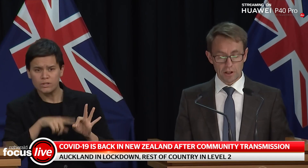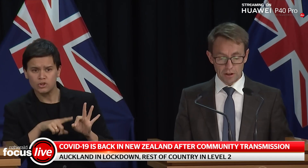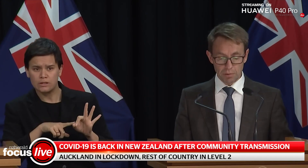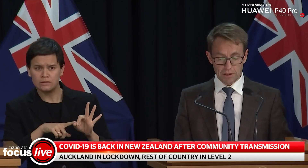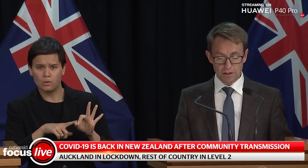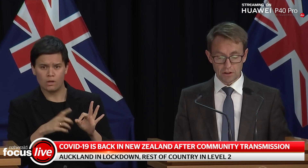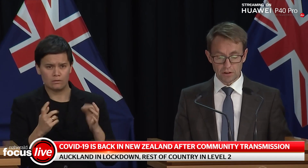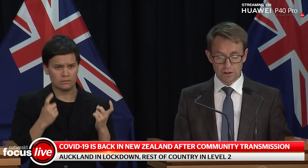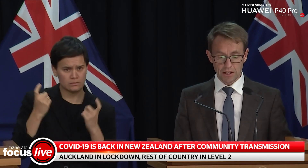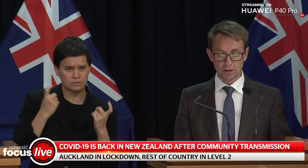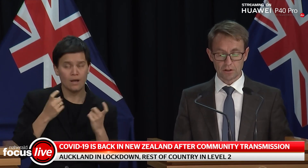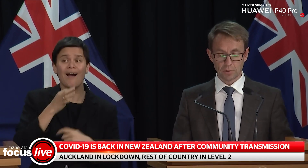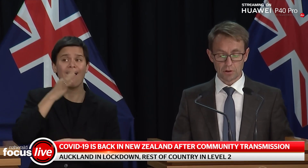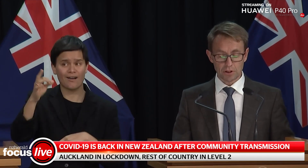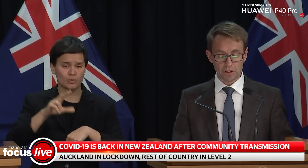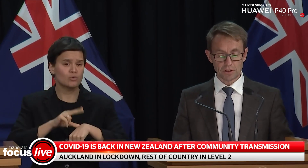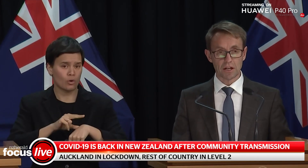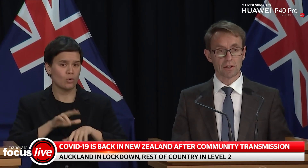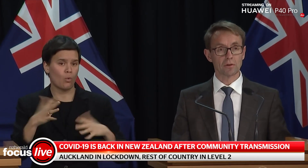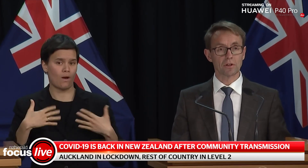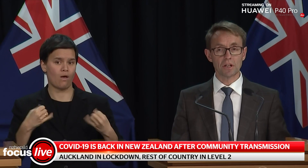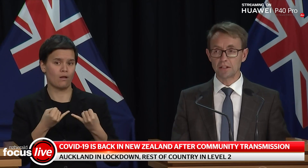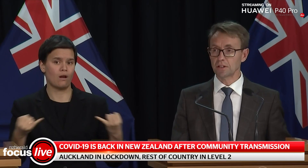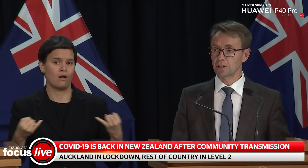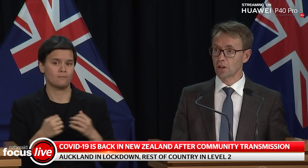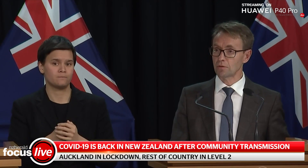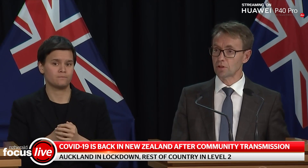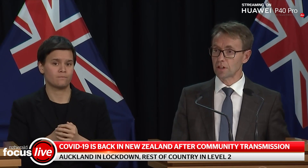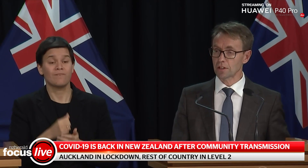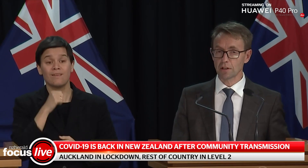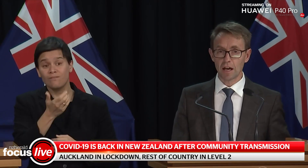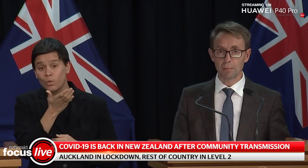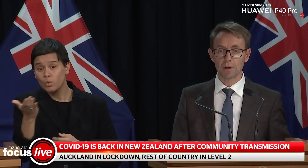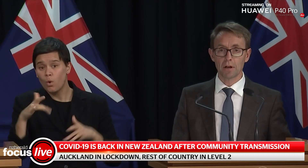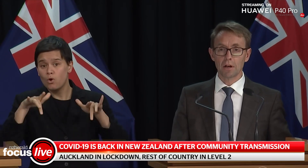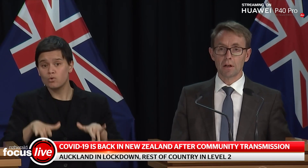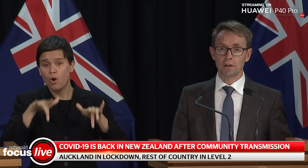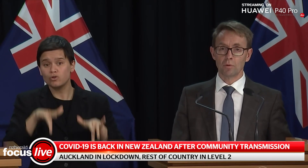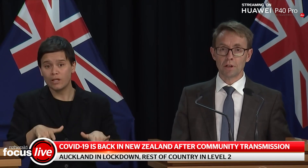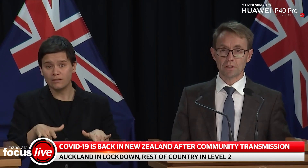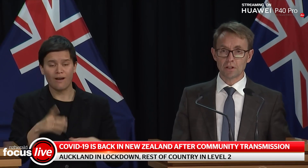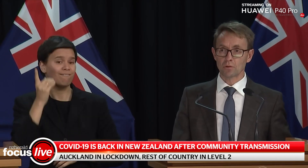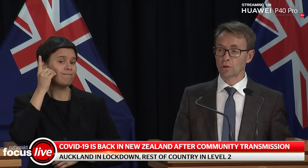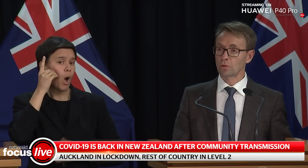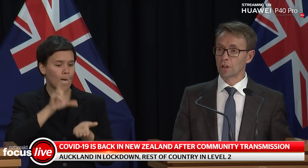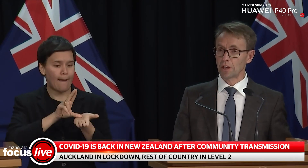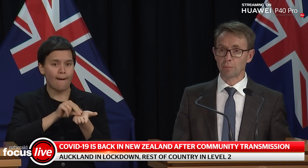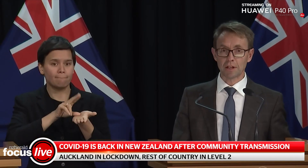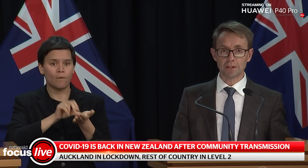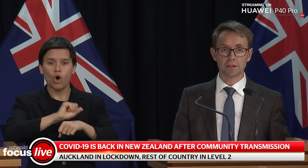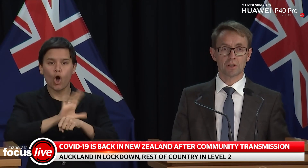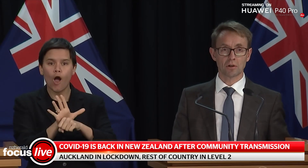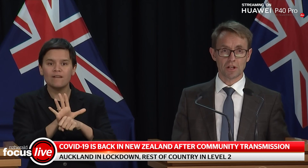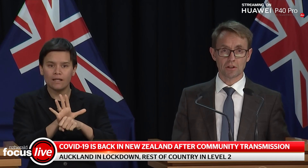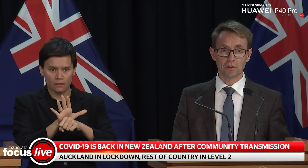not already, please take this opportunity to download the NZ COVID Tracer app. It will be an essential tool in